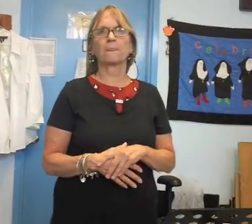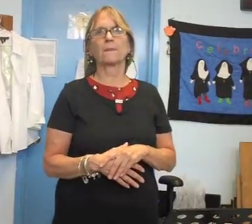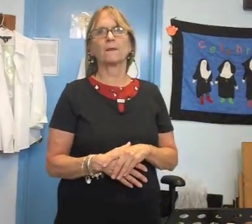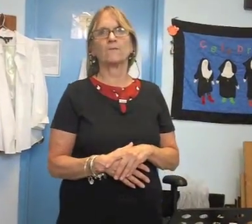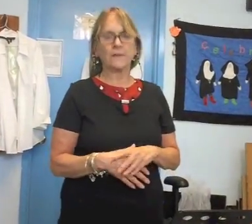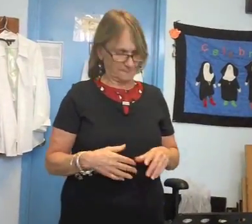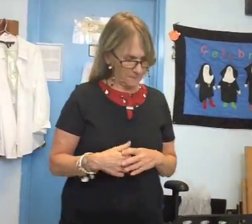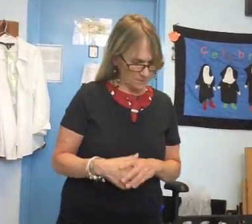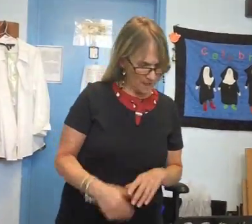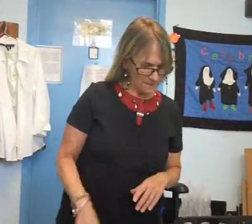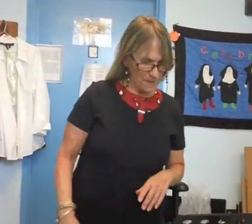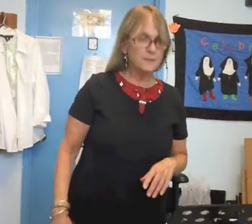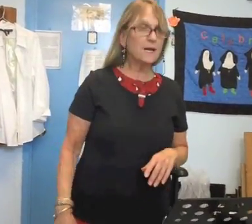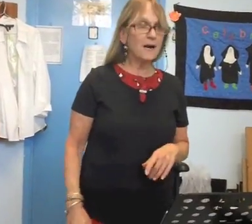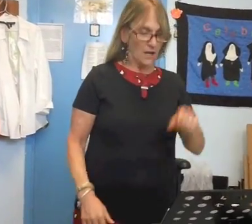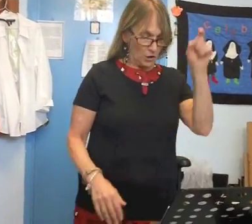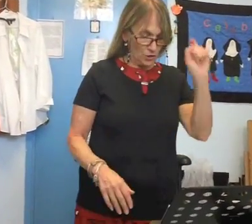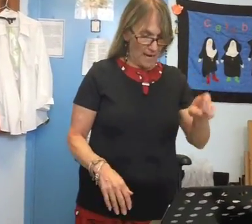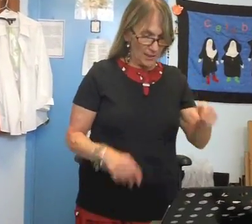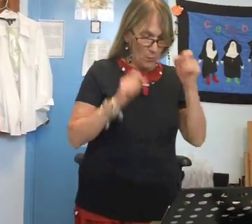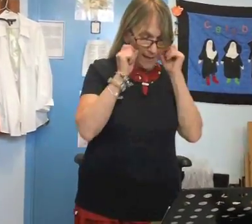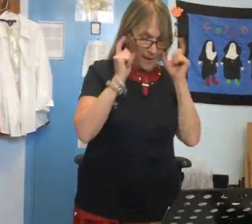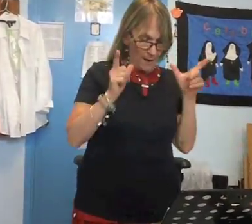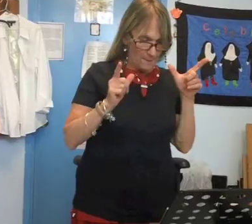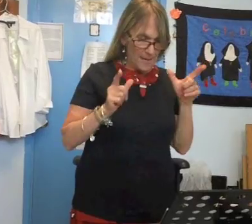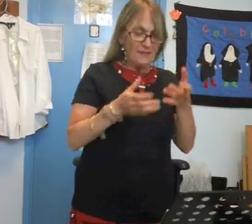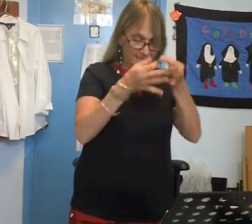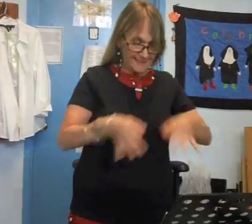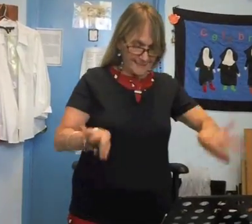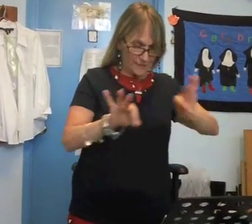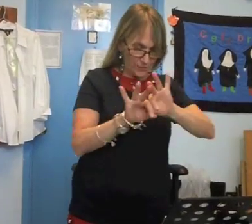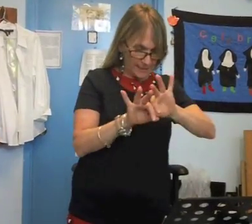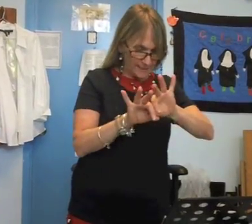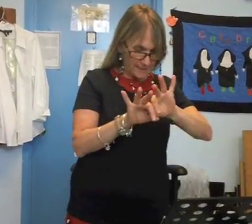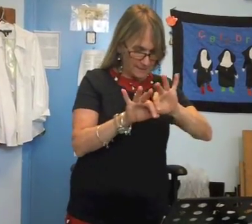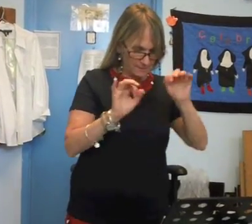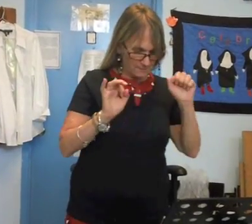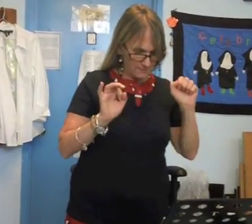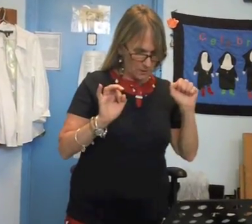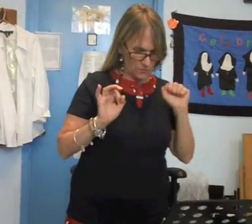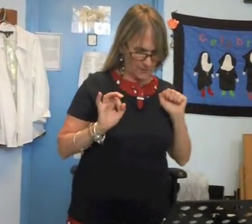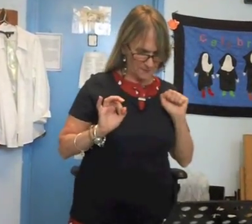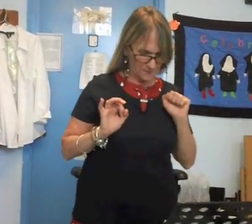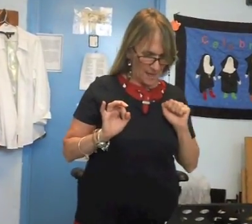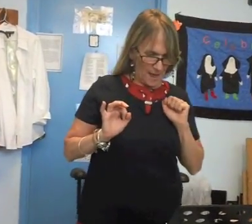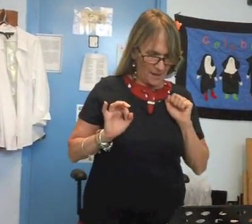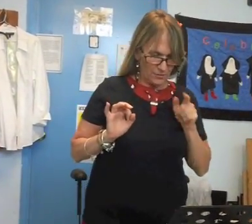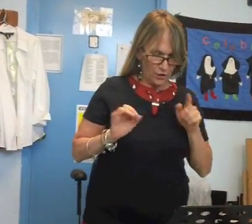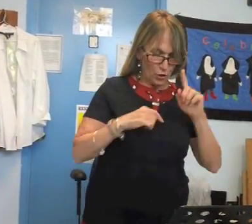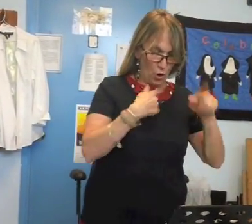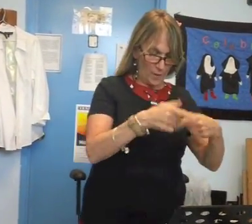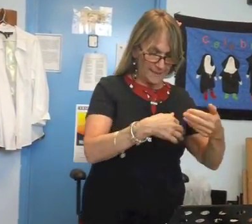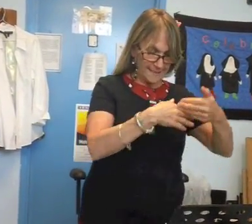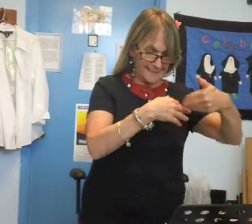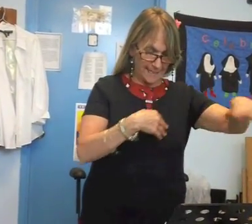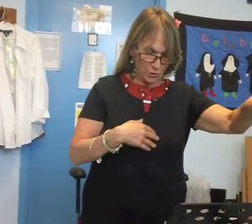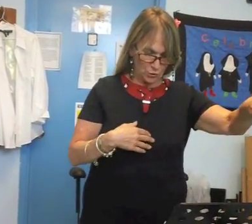go Tuck you gotta wake up this is serious slow slow oh sorry they're going to send you